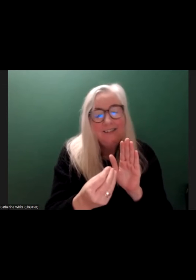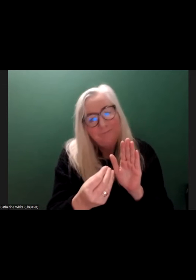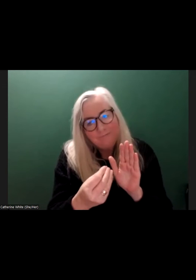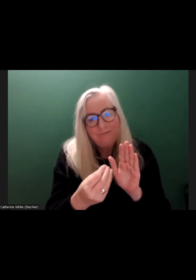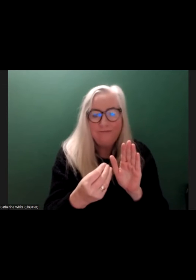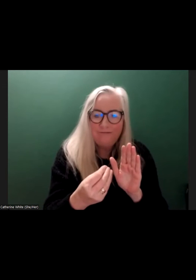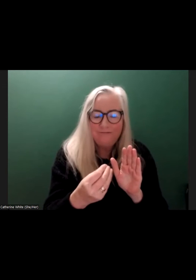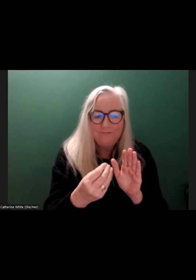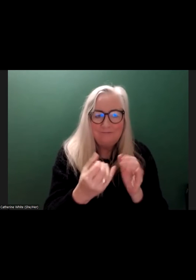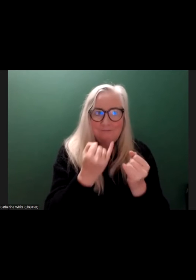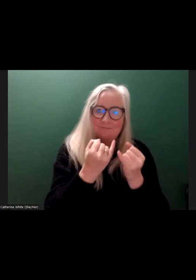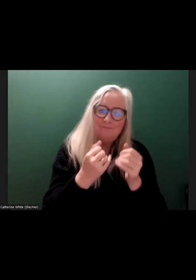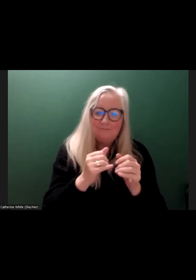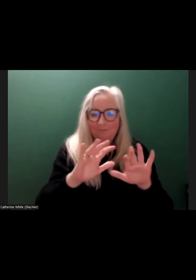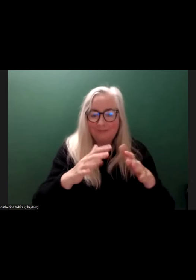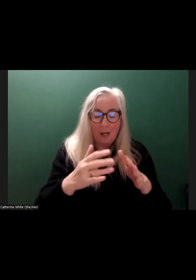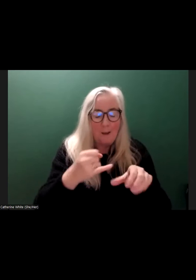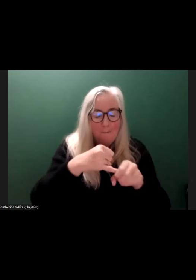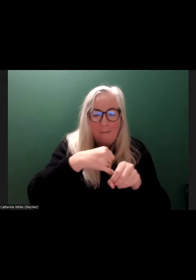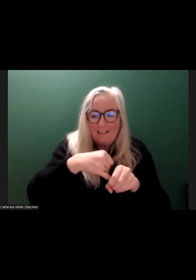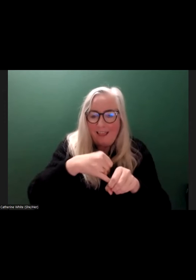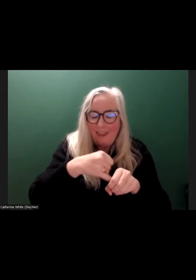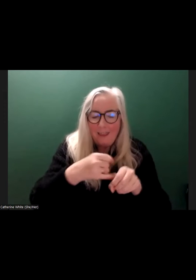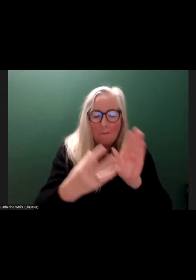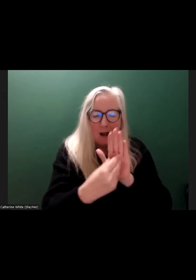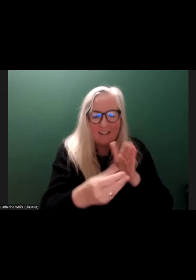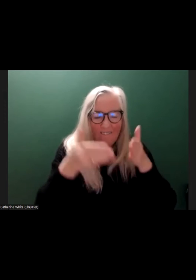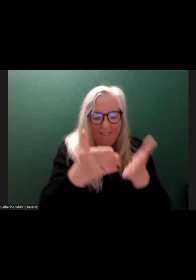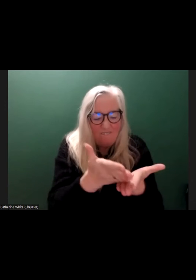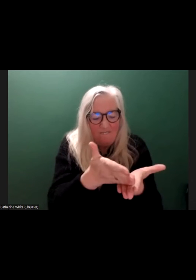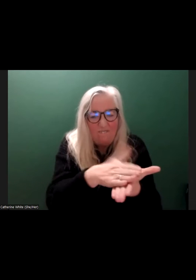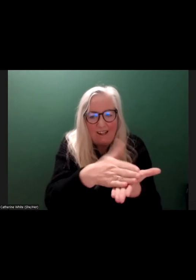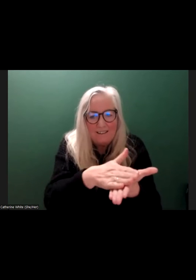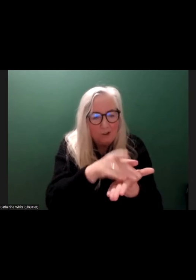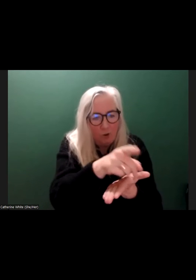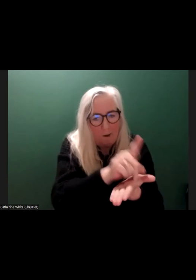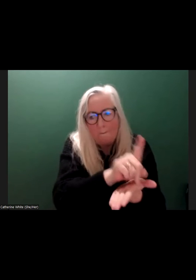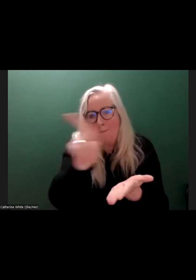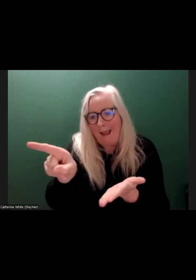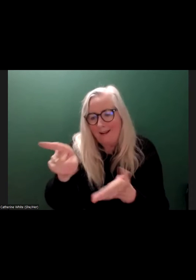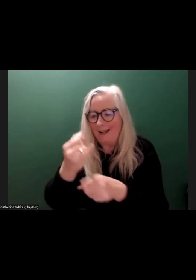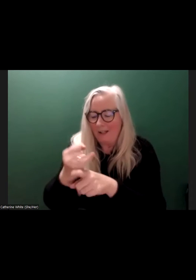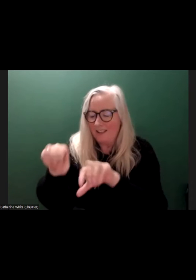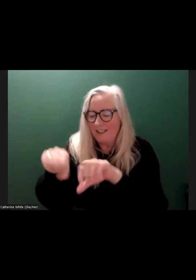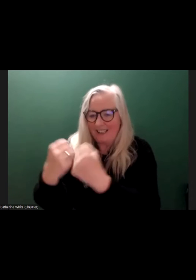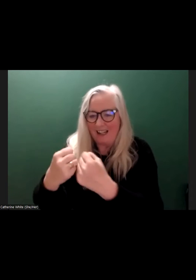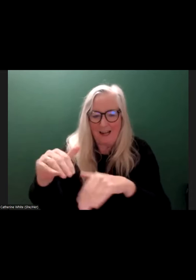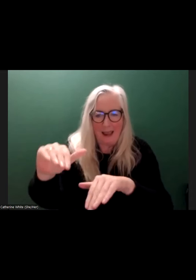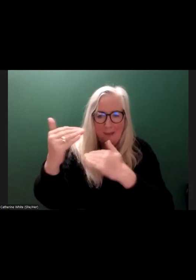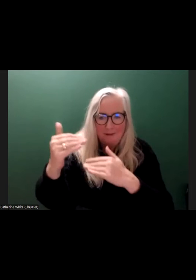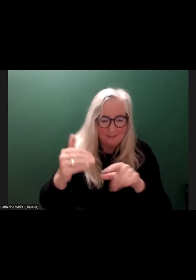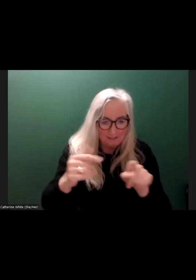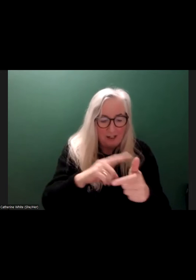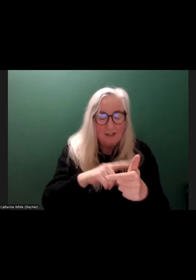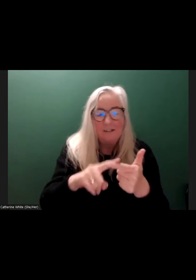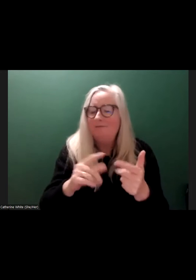the medical model. The medical model is focused solely on fixing you, putting you back into society, your functional limitations. We all